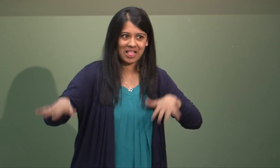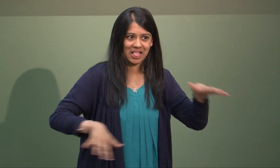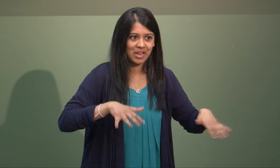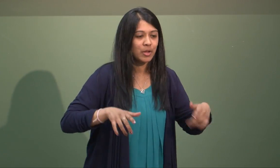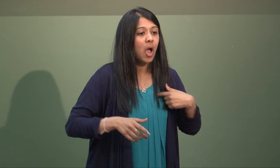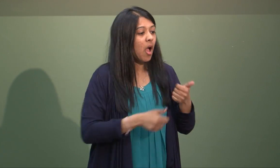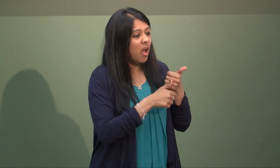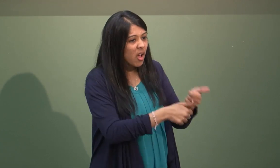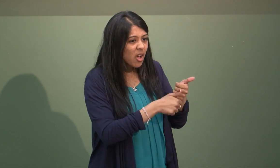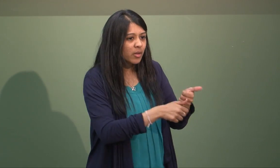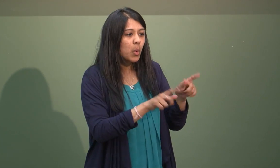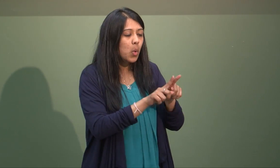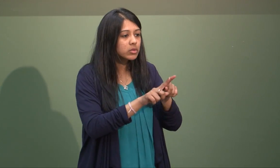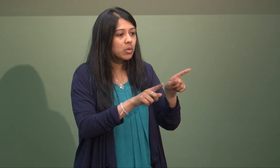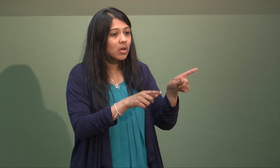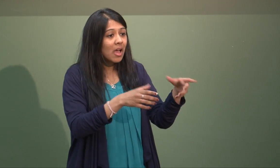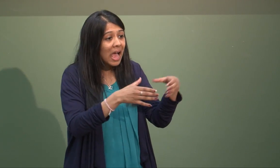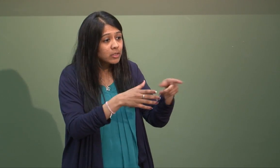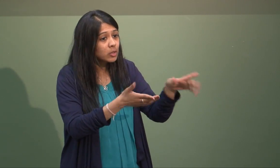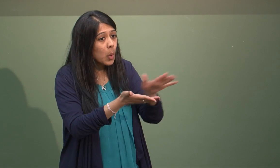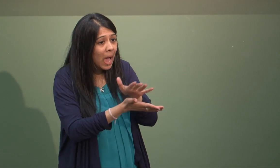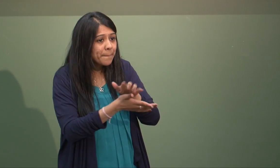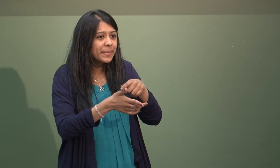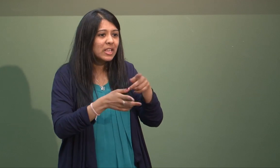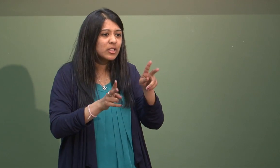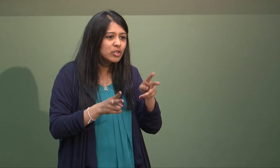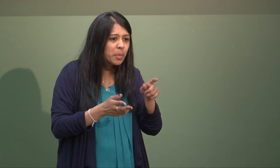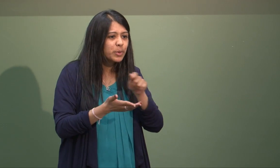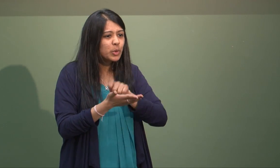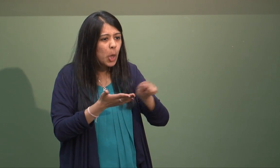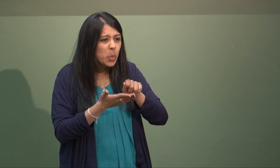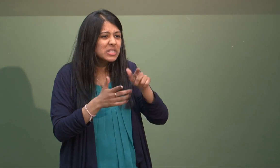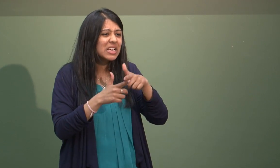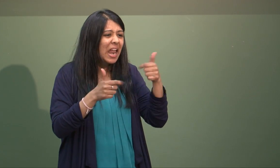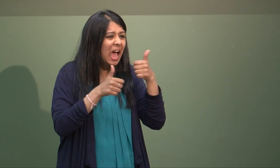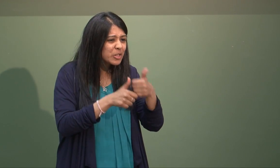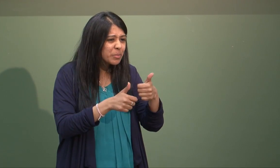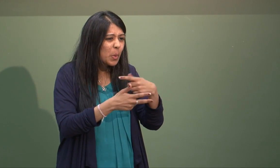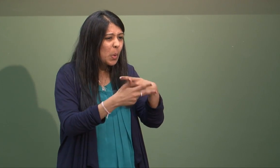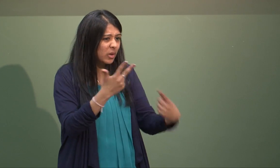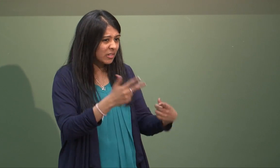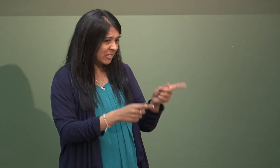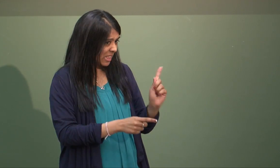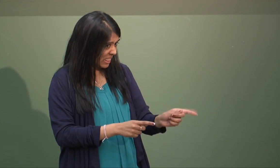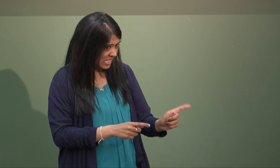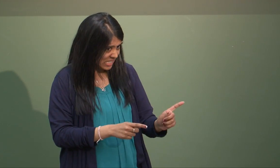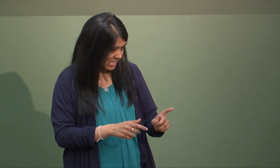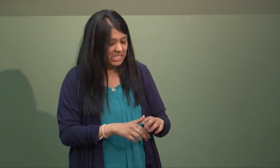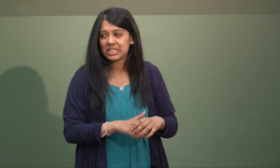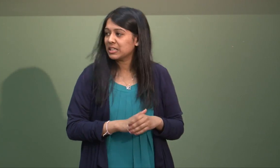they've been in that situation and had to deal with these things. It's something that I've been able to work with them on and assist them